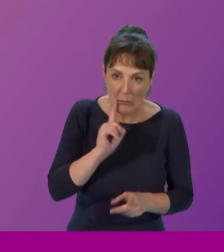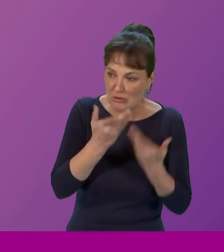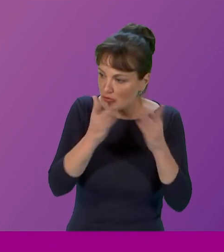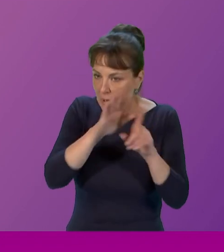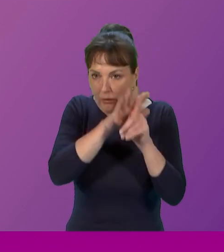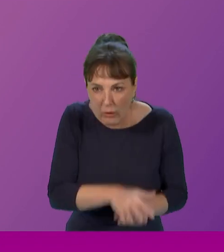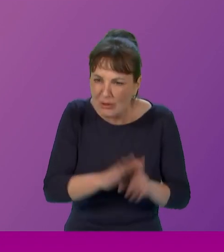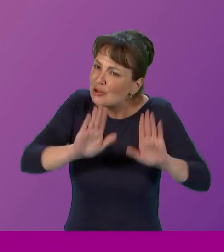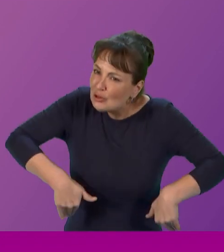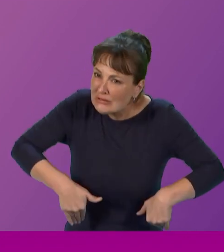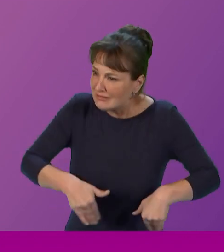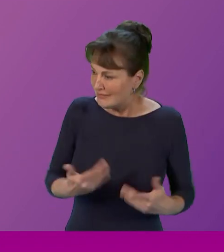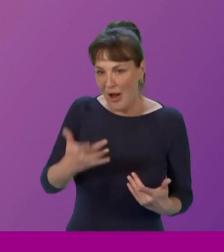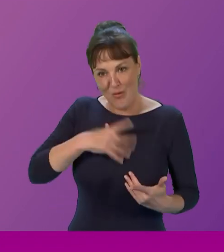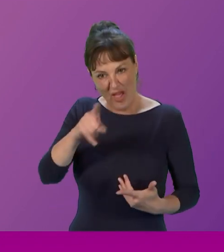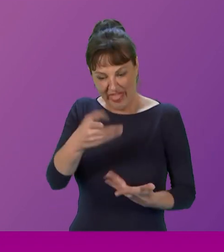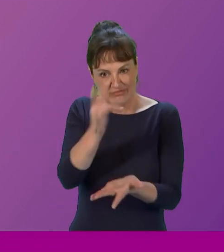there's no stopping us now.